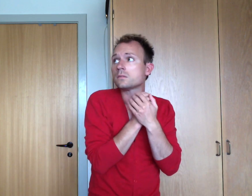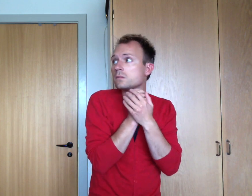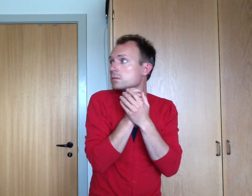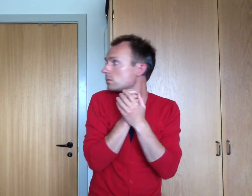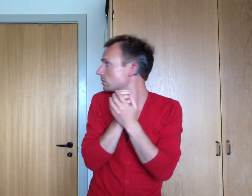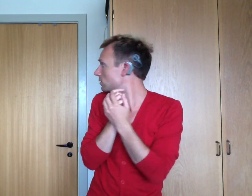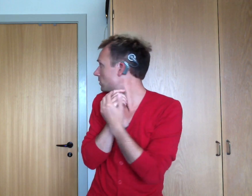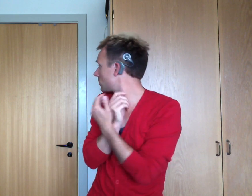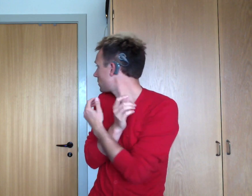Satsang with Mooji